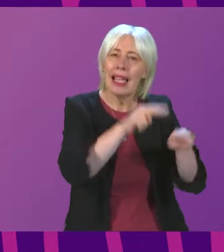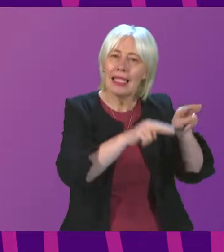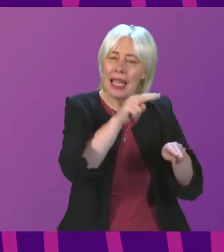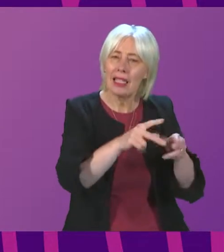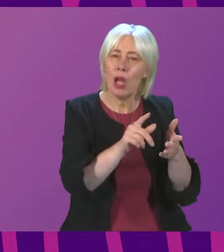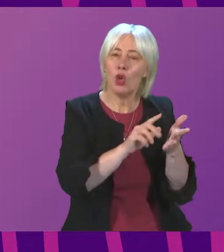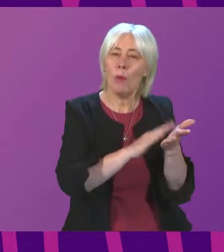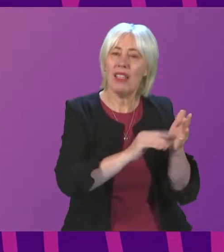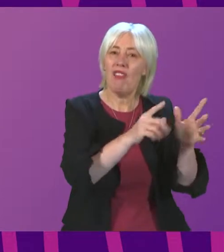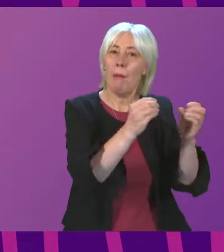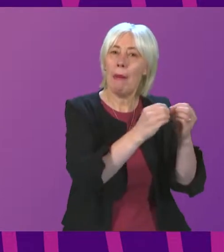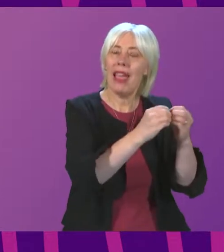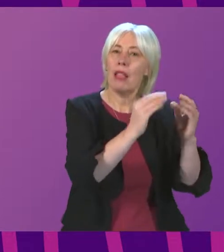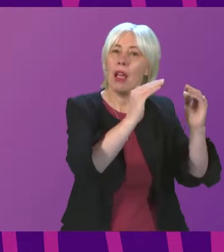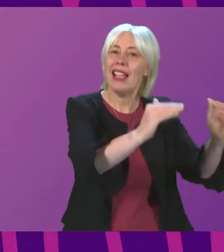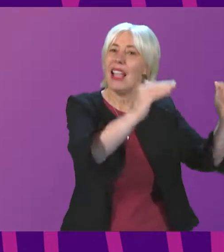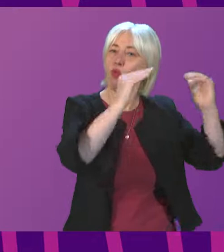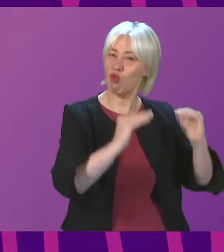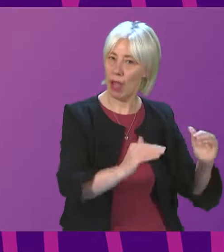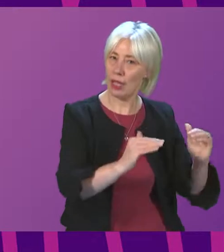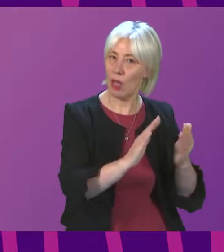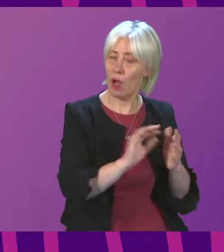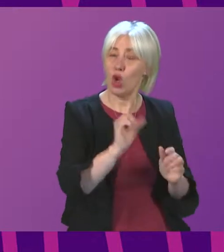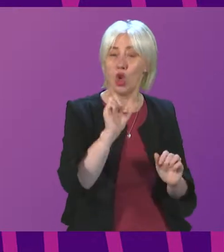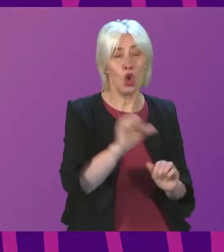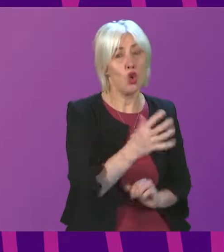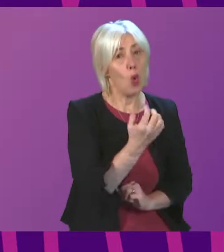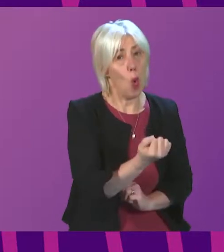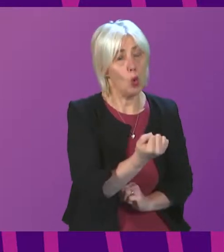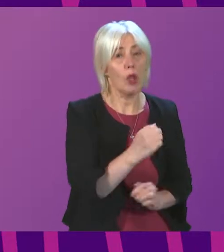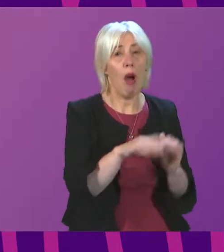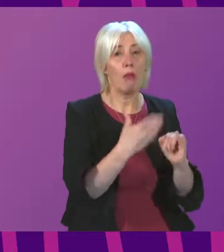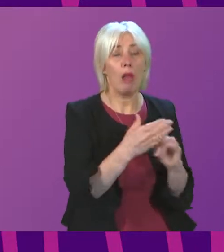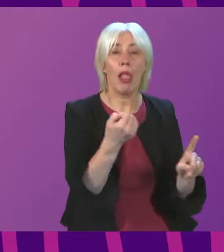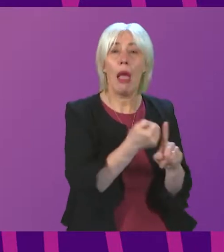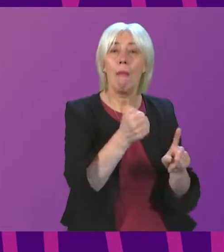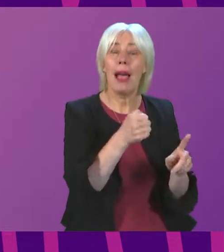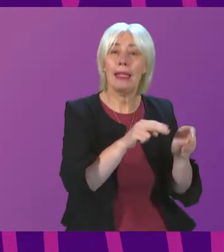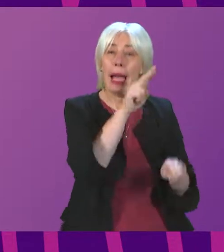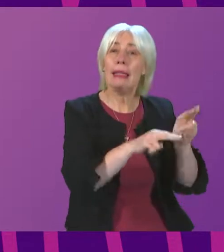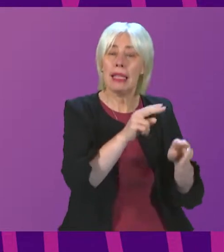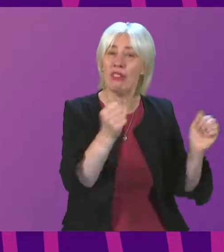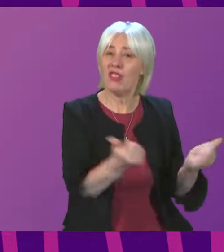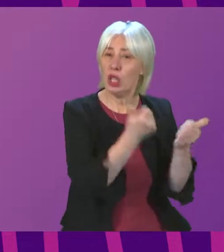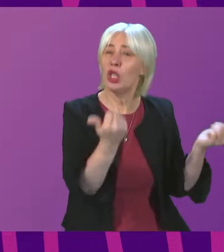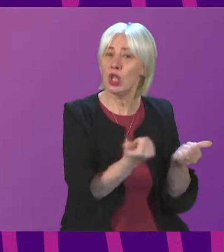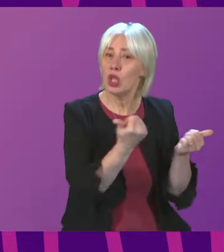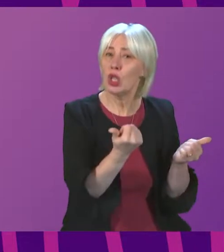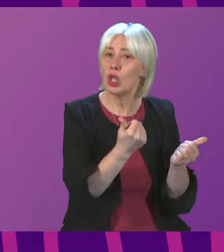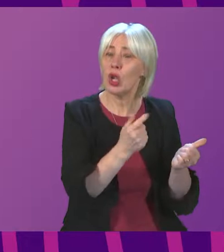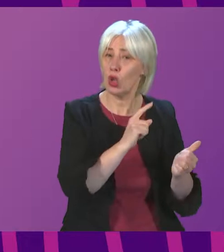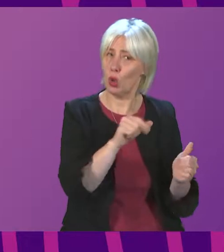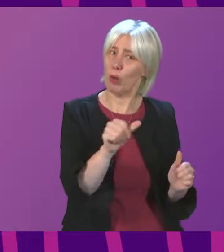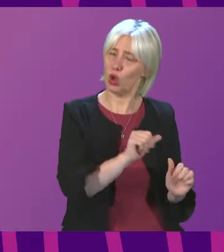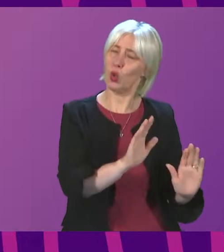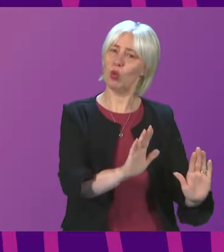in Benbecula should surely wait for that islands impact assessment to be done, because that's within the spirit